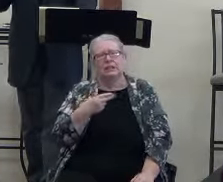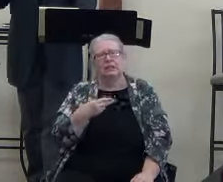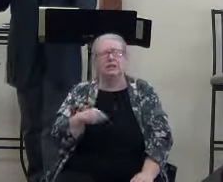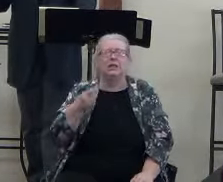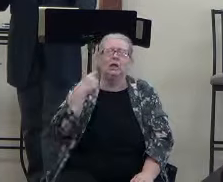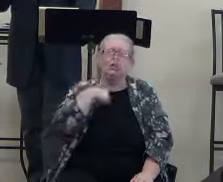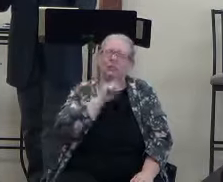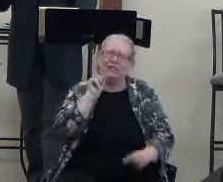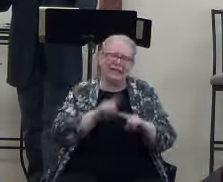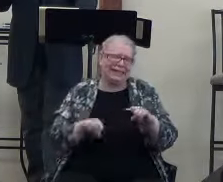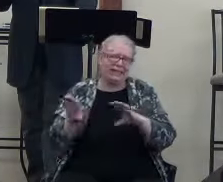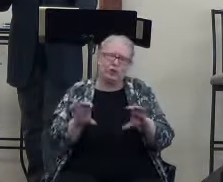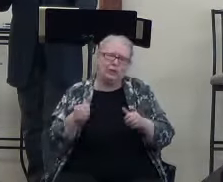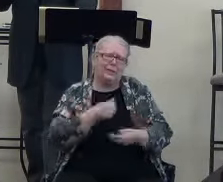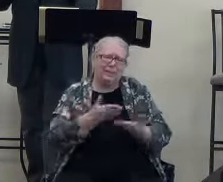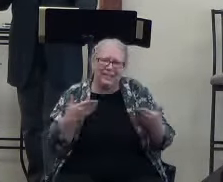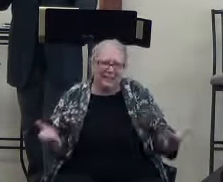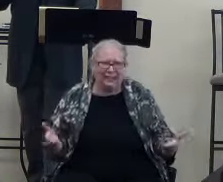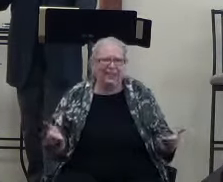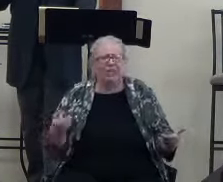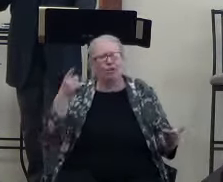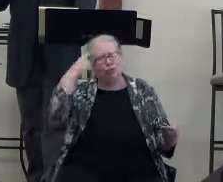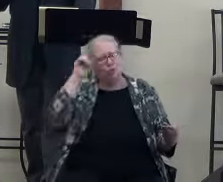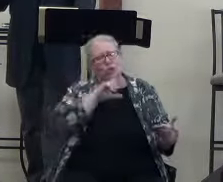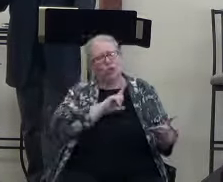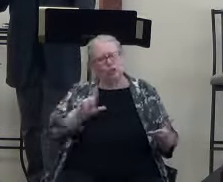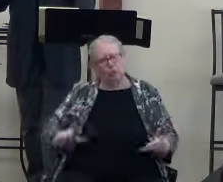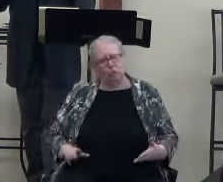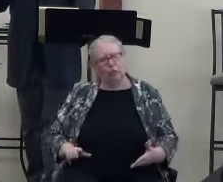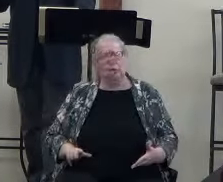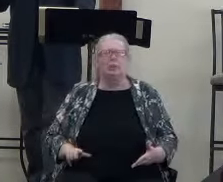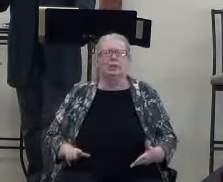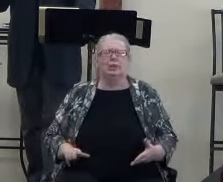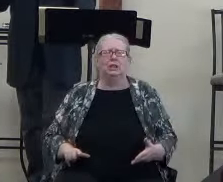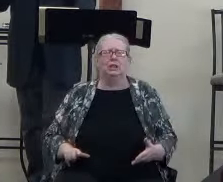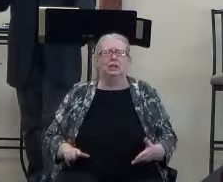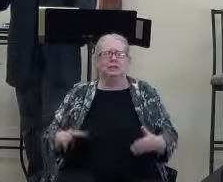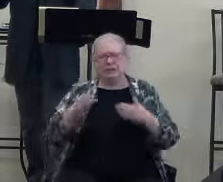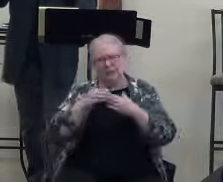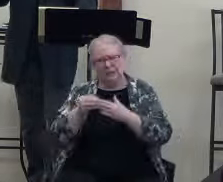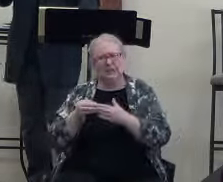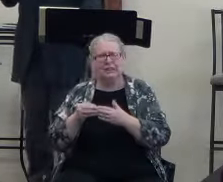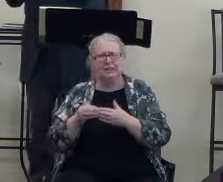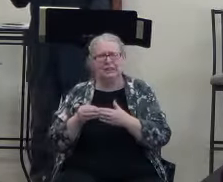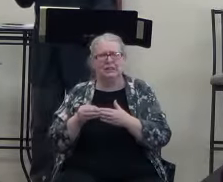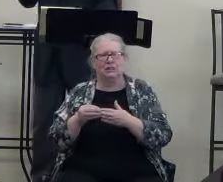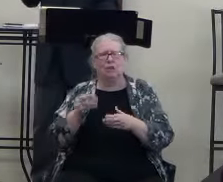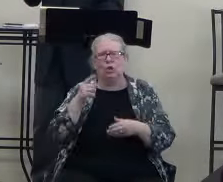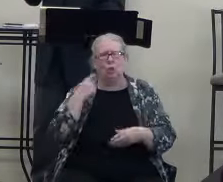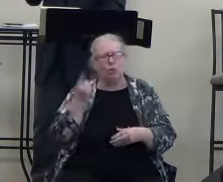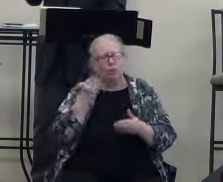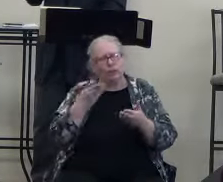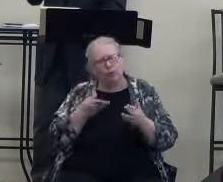us. He has to pull us in. And he uses the Holy Spirit to do that. And Jesus says,